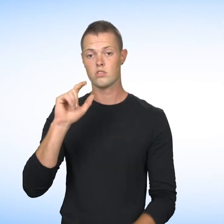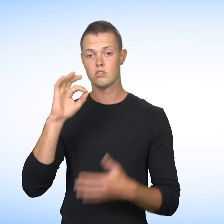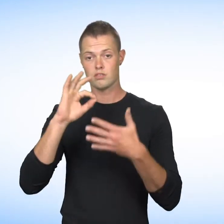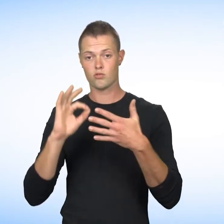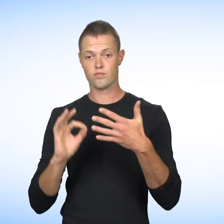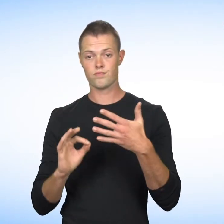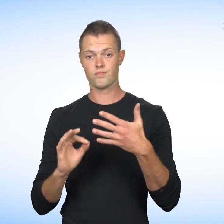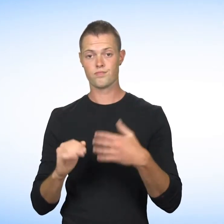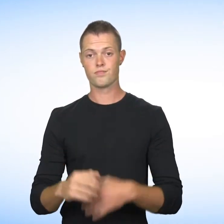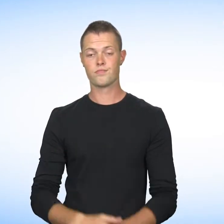Social Condition